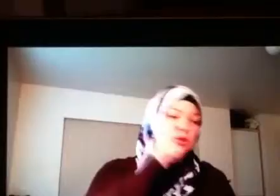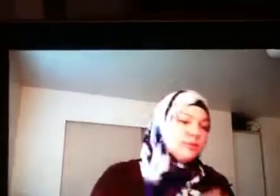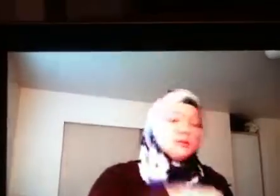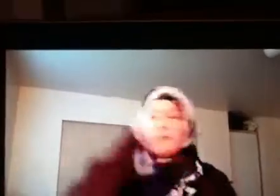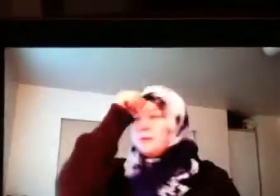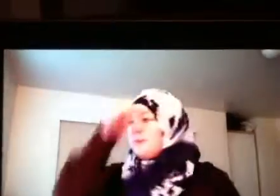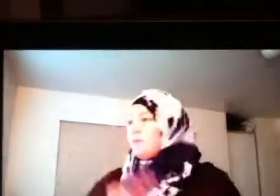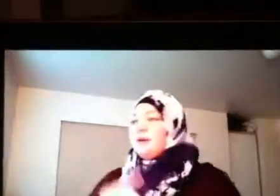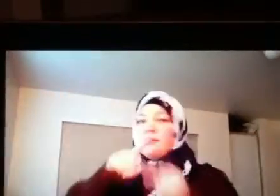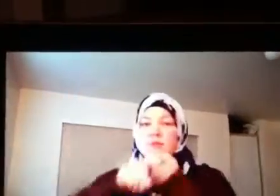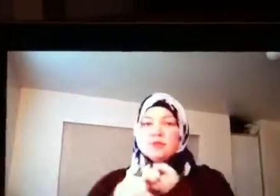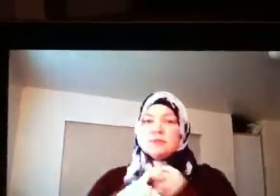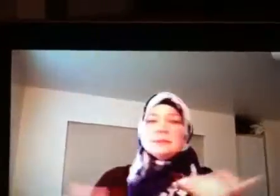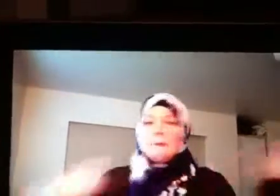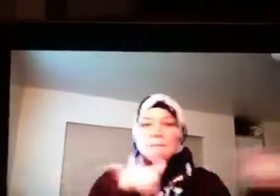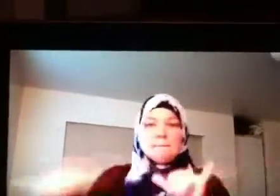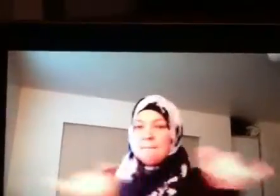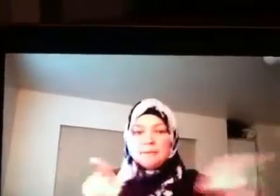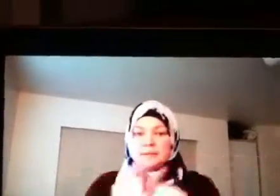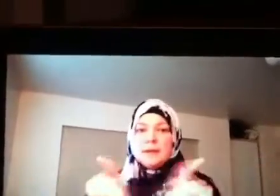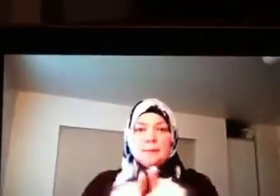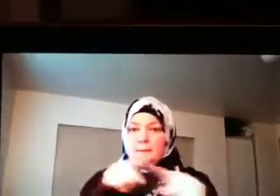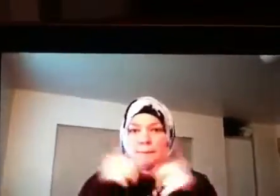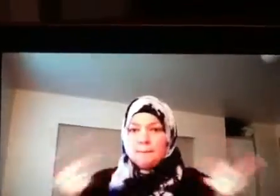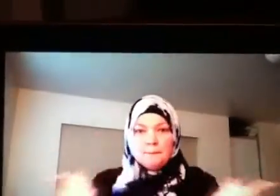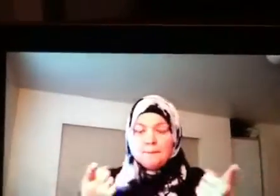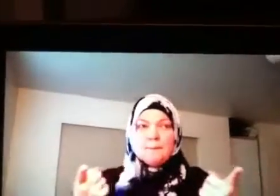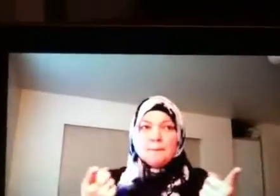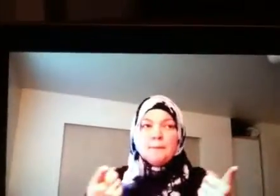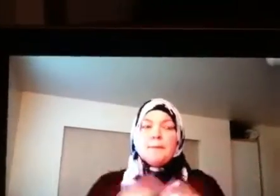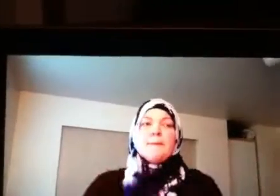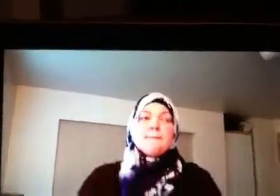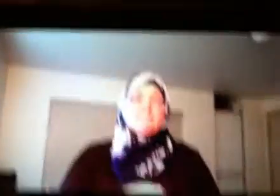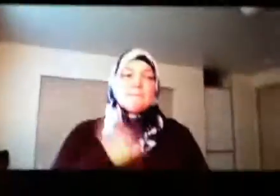It doesn't matter. Man, woman, friends. They're the same. just doesn't matter.